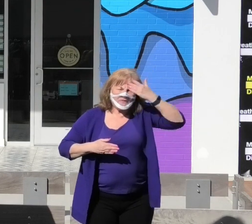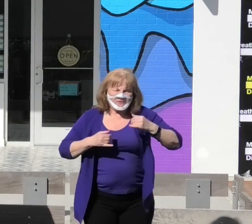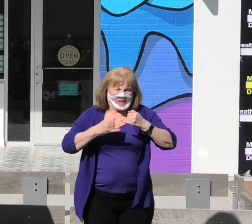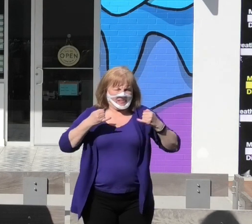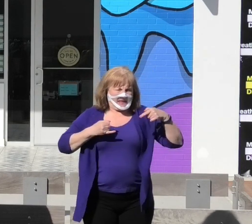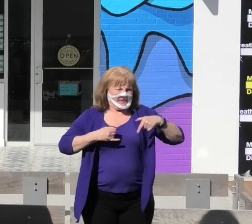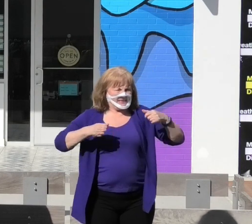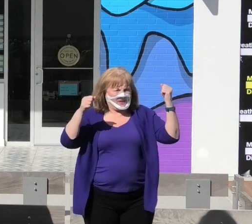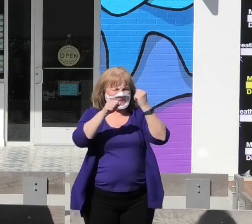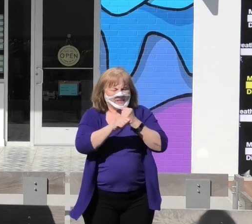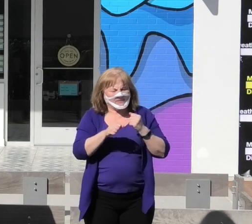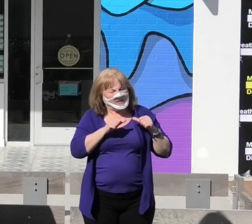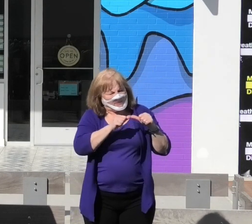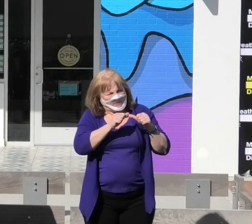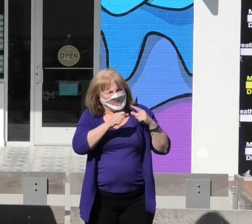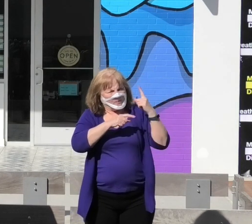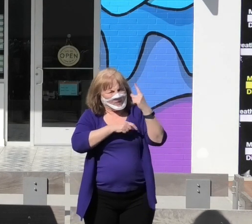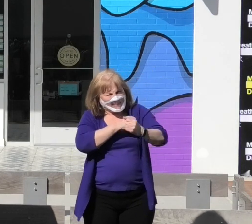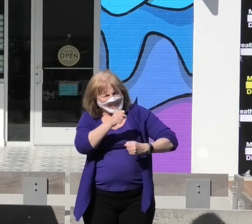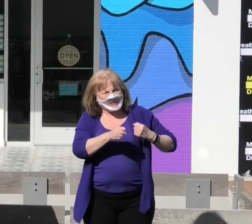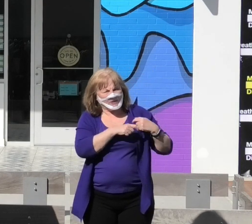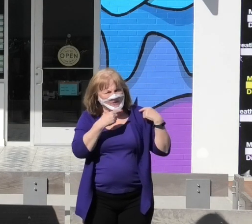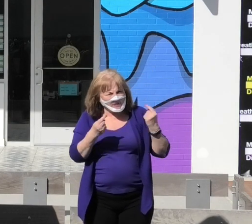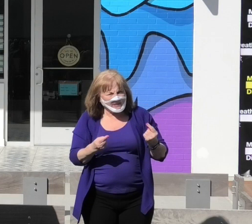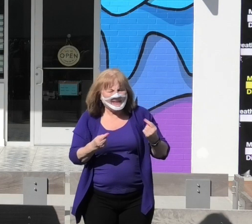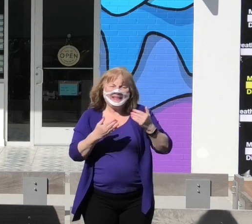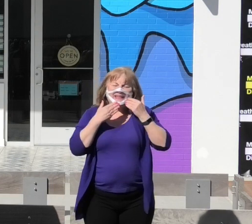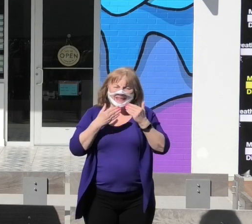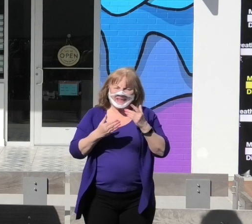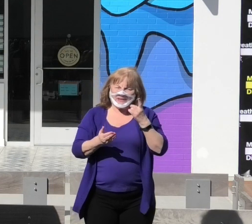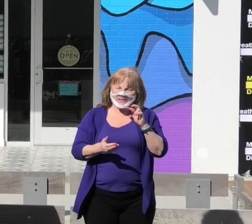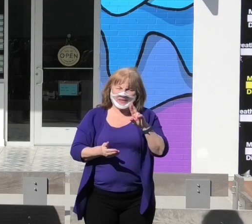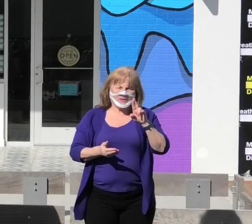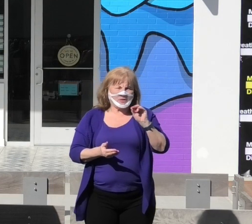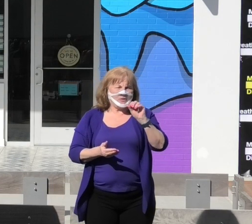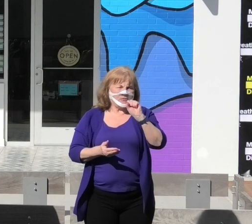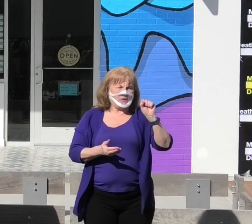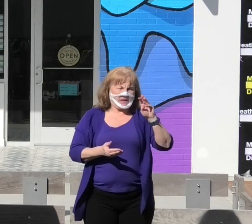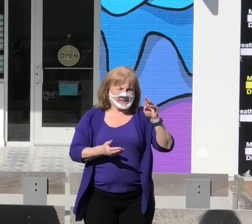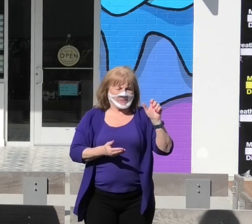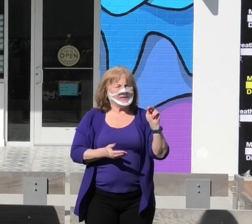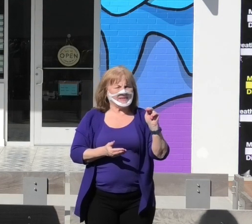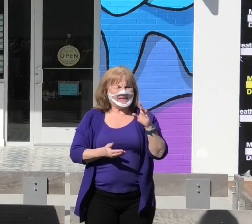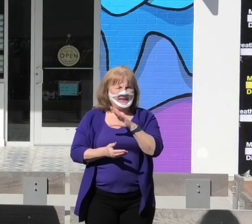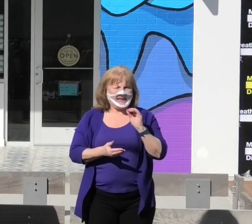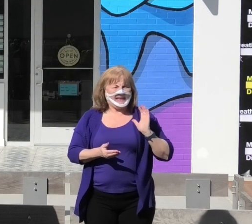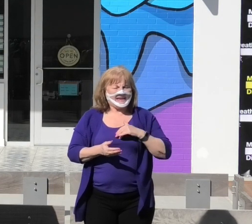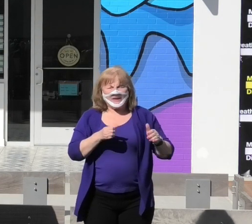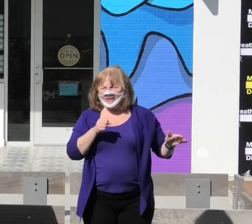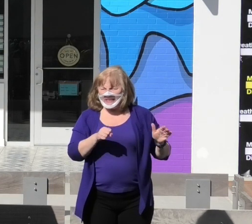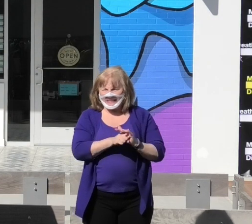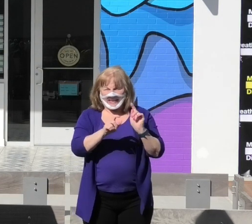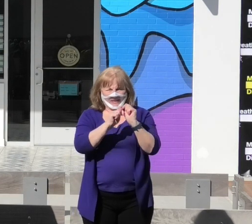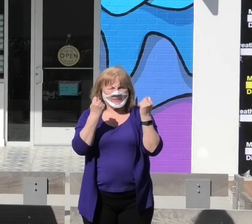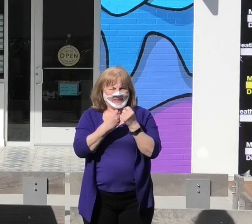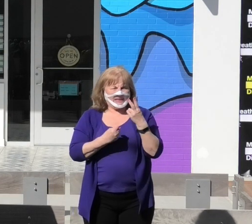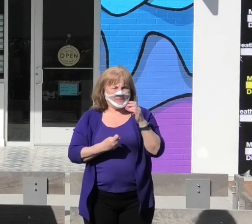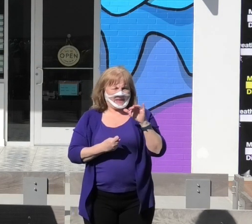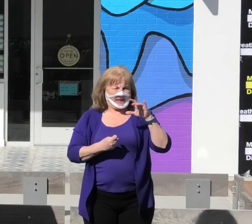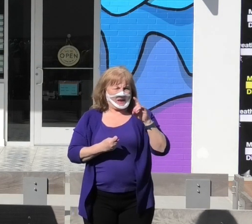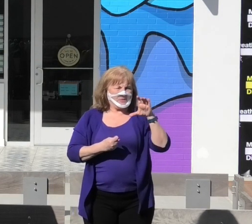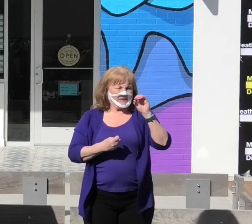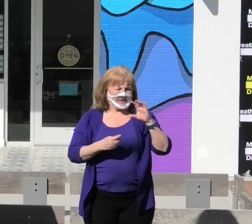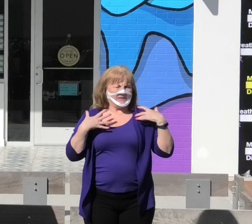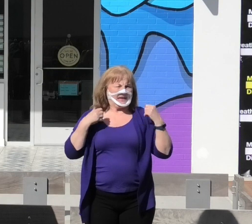this fight for a year. Thank you to Dr. Rossman and our entire team at the Howard County